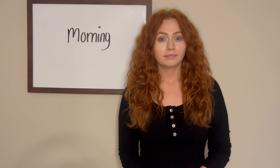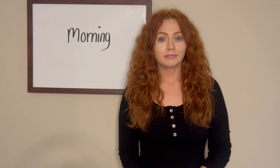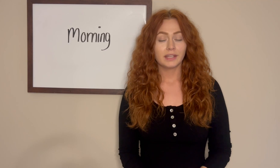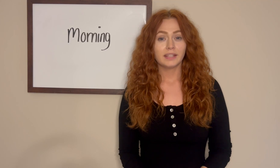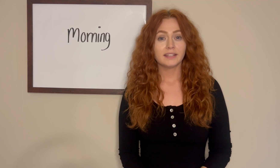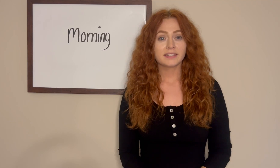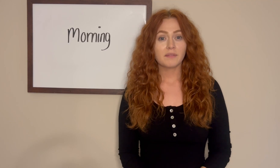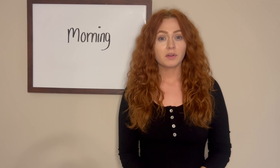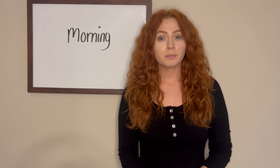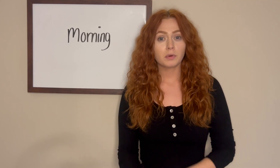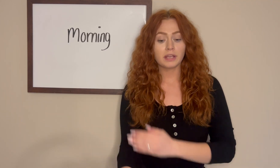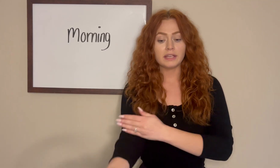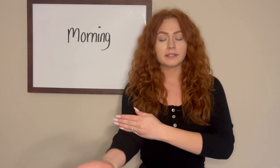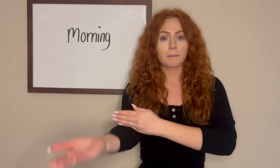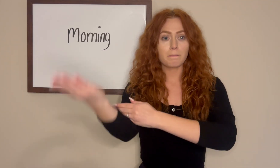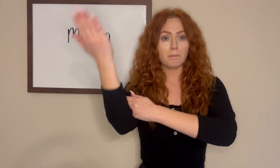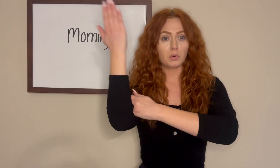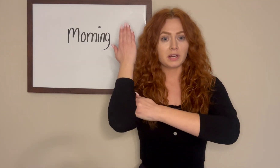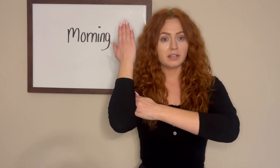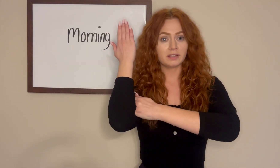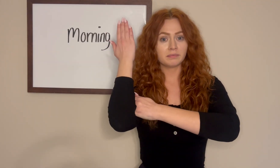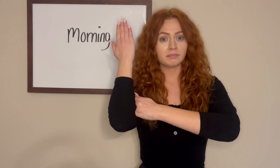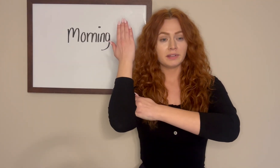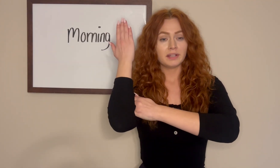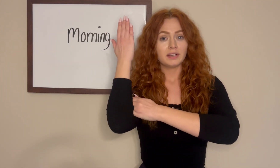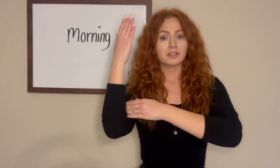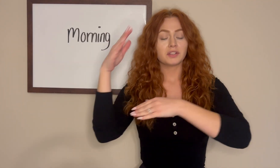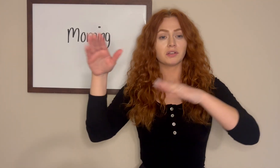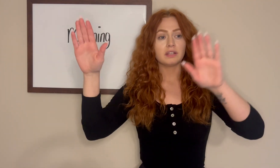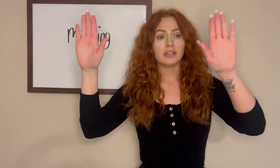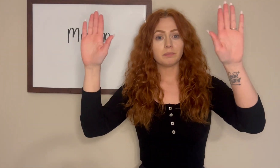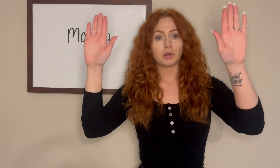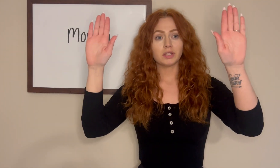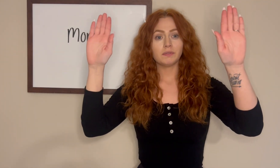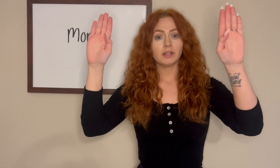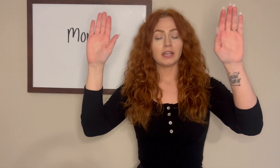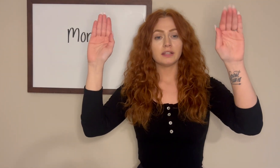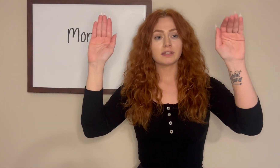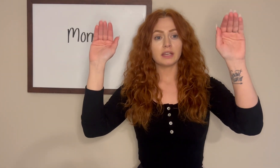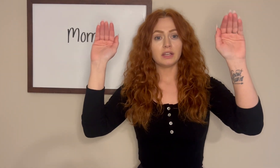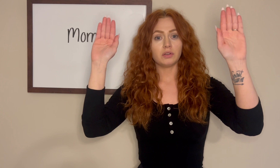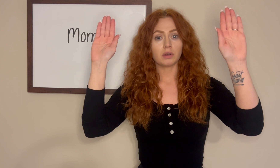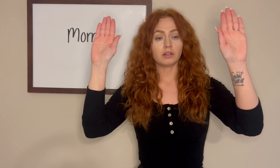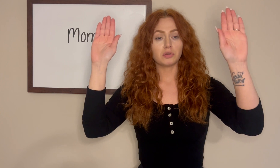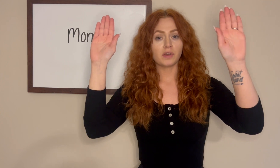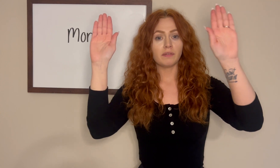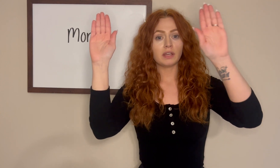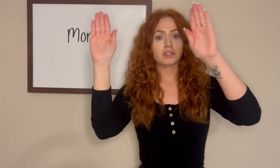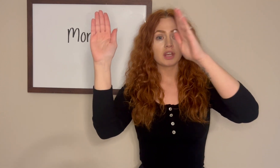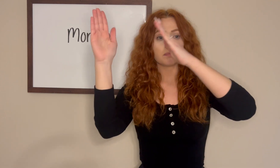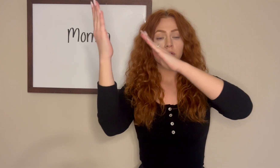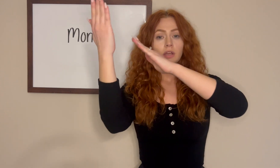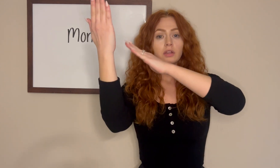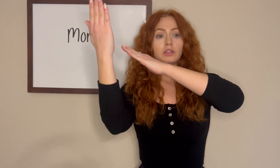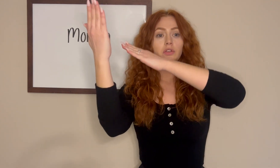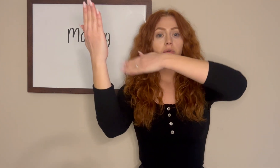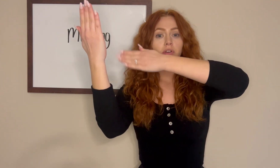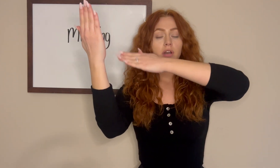The sign for morning is morning. So you're going to take both of your hands and your close five handshake. Your non